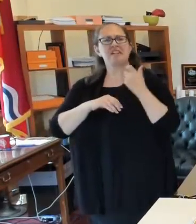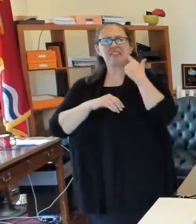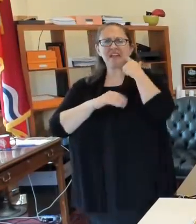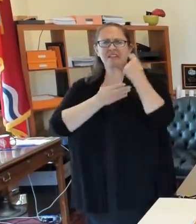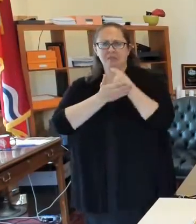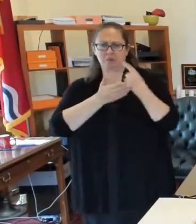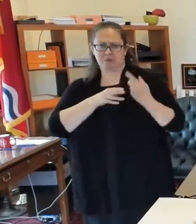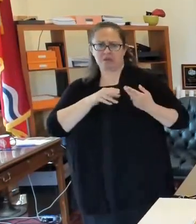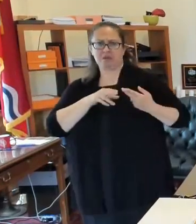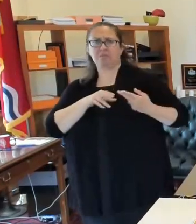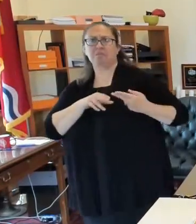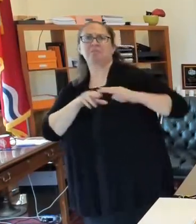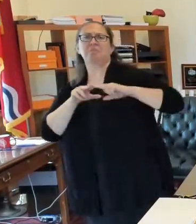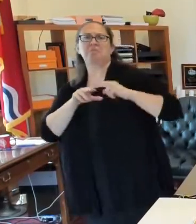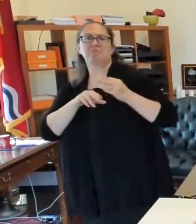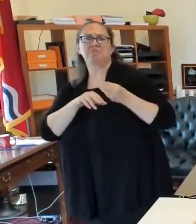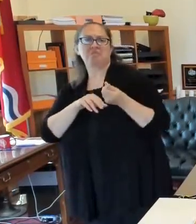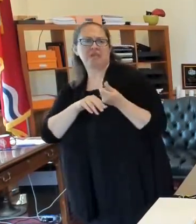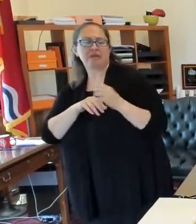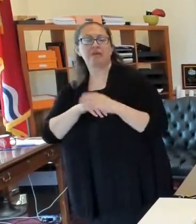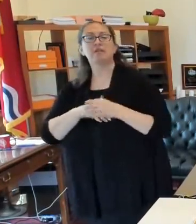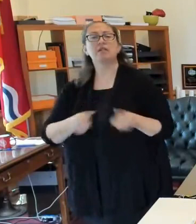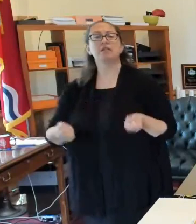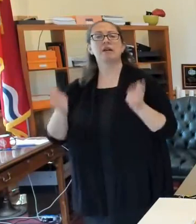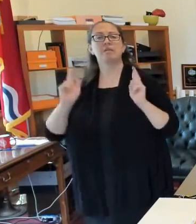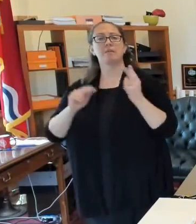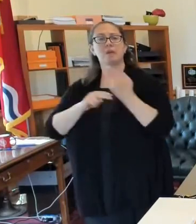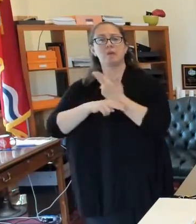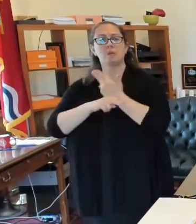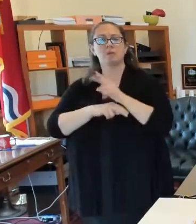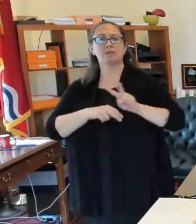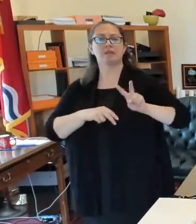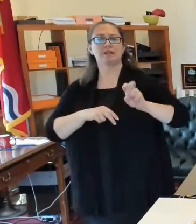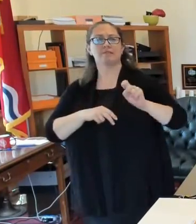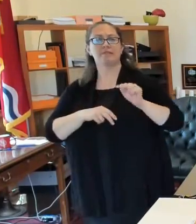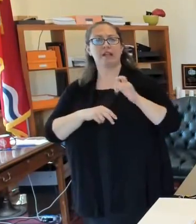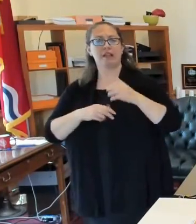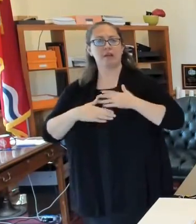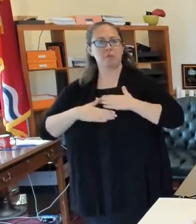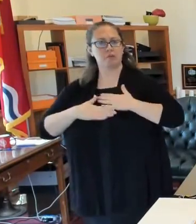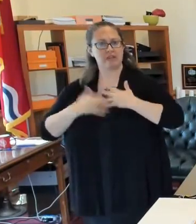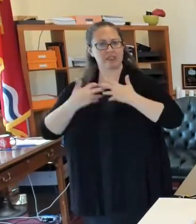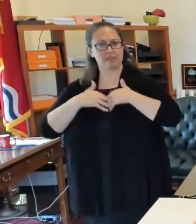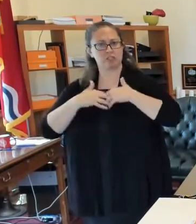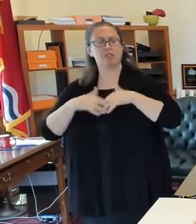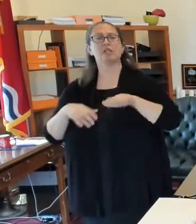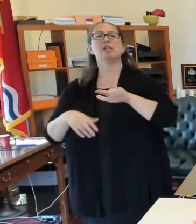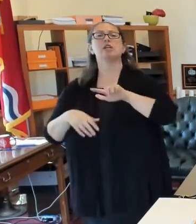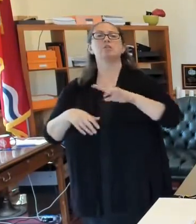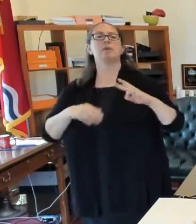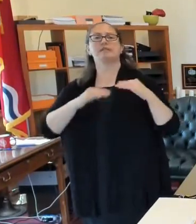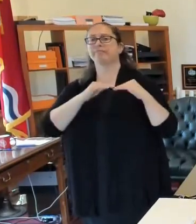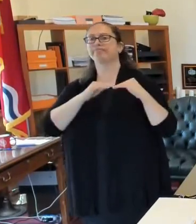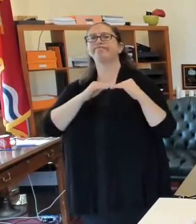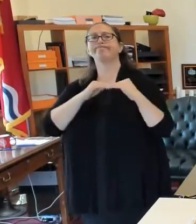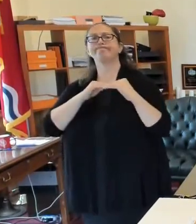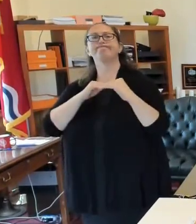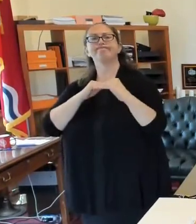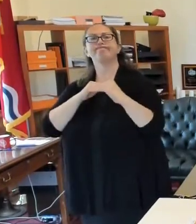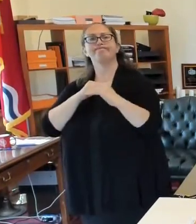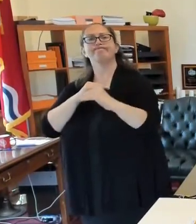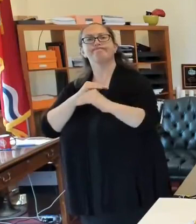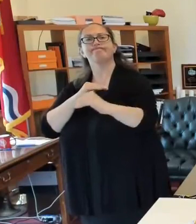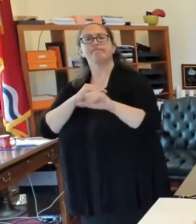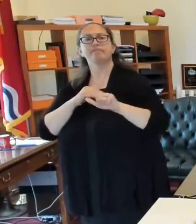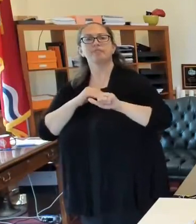Number of people on ventilators, 27. And again, that's been a very consistent number. It's been 27 or 28